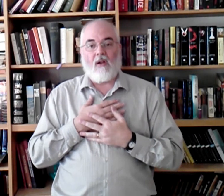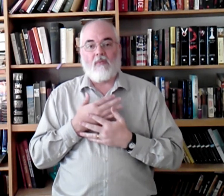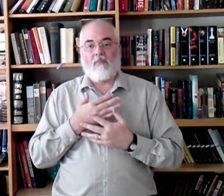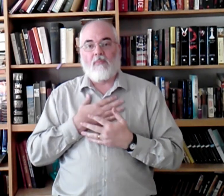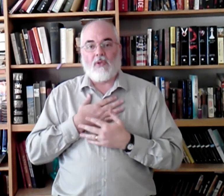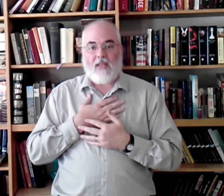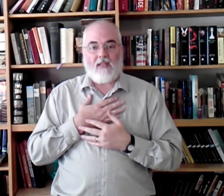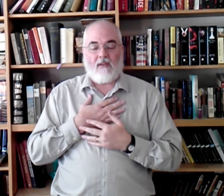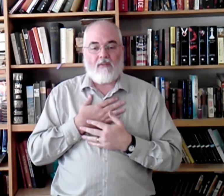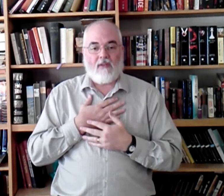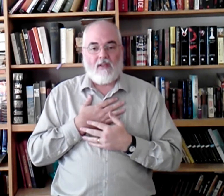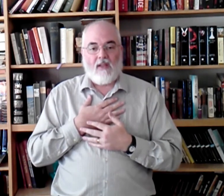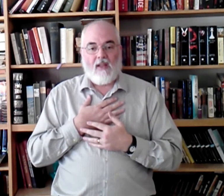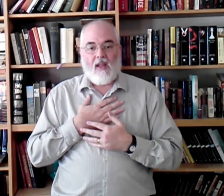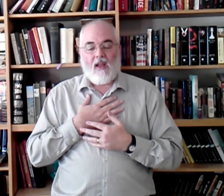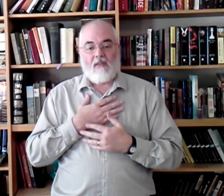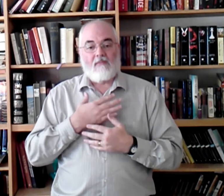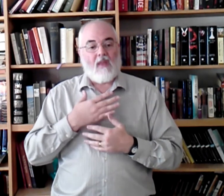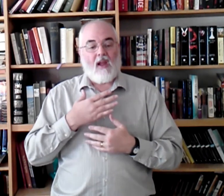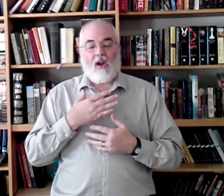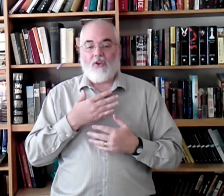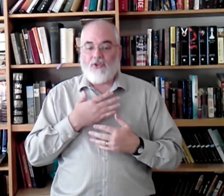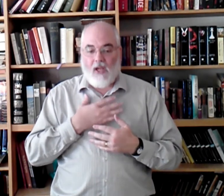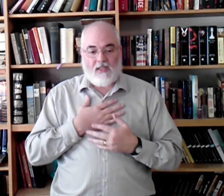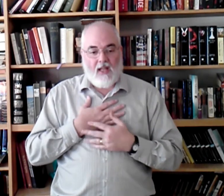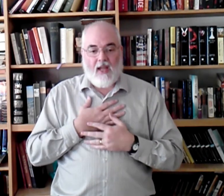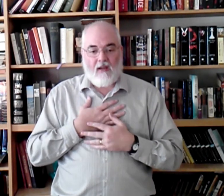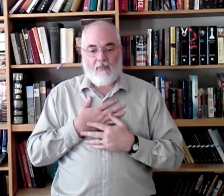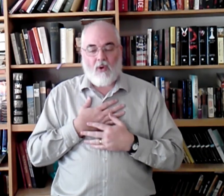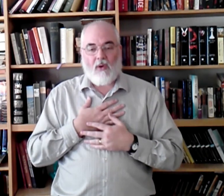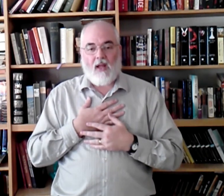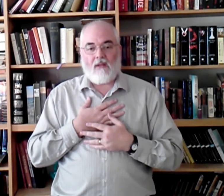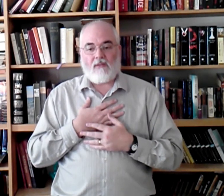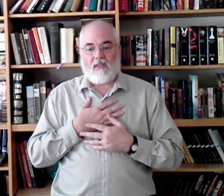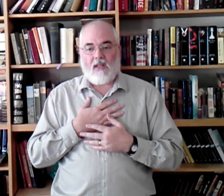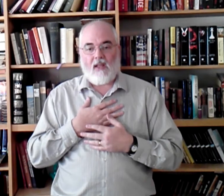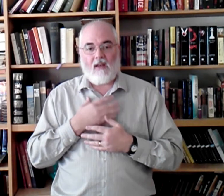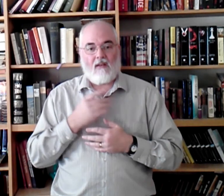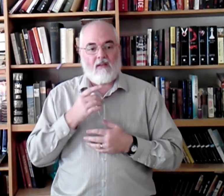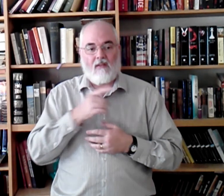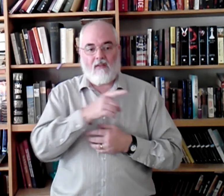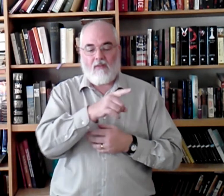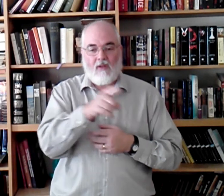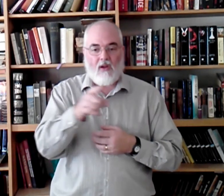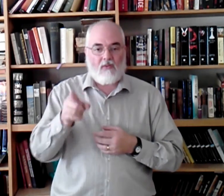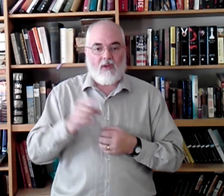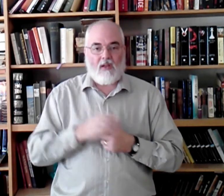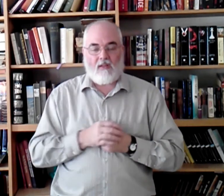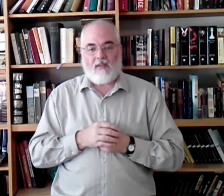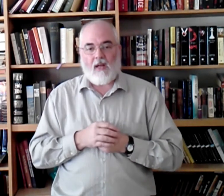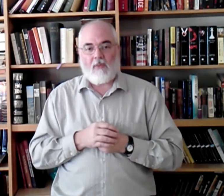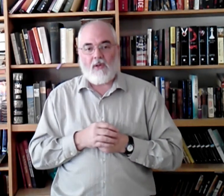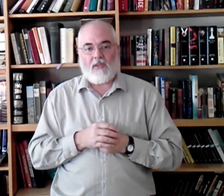know, possessive are just like pronouns in, you know, second person.